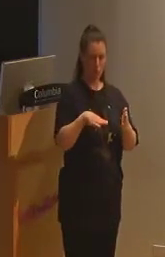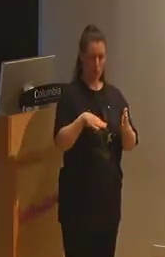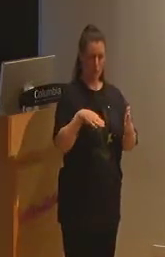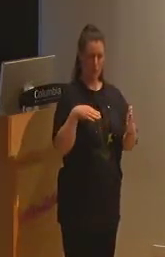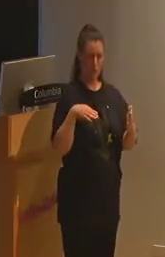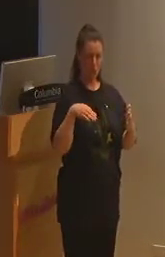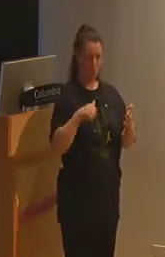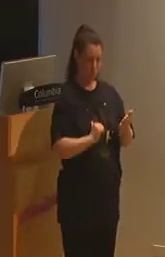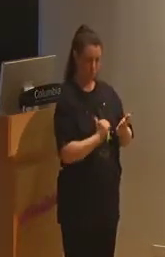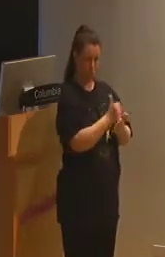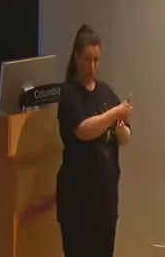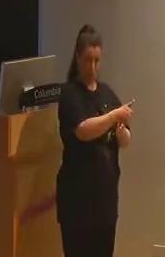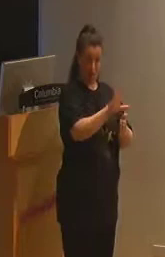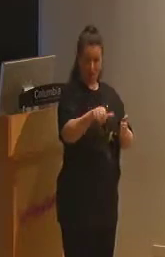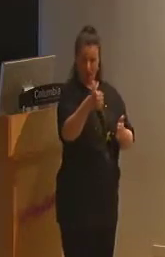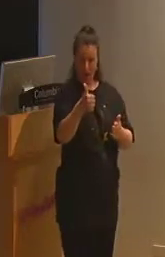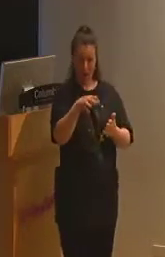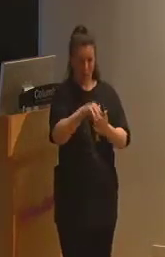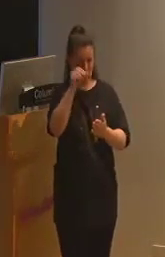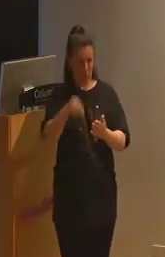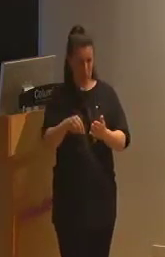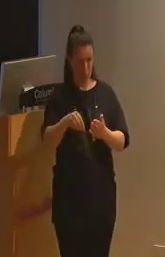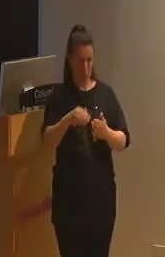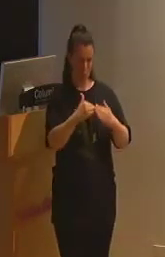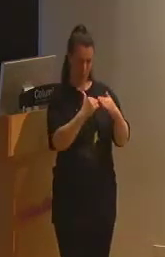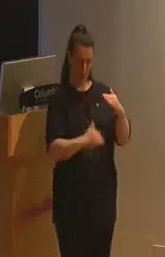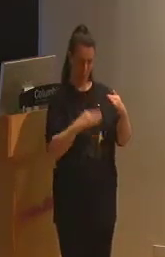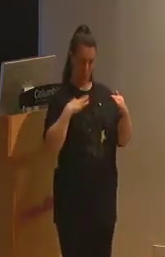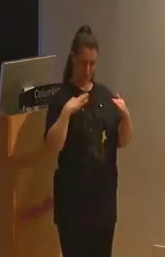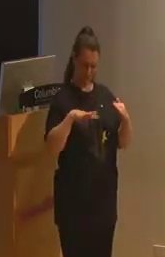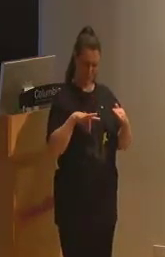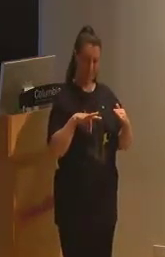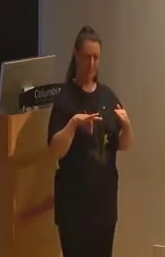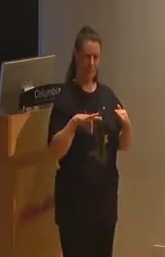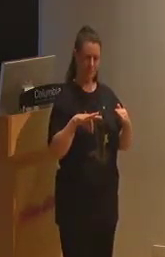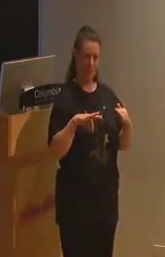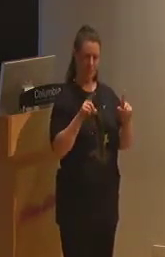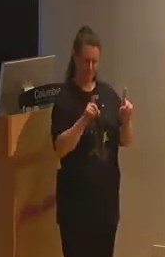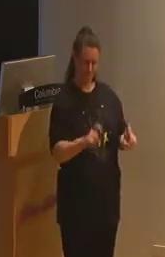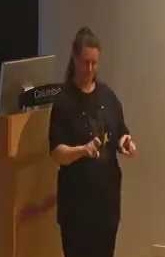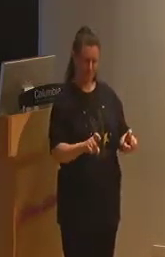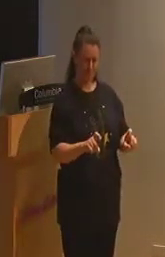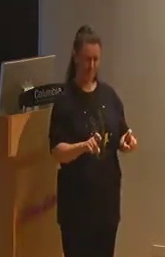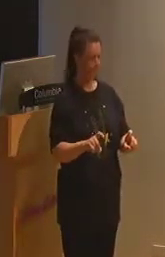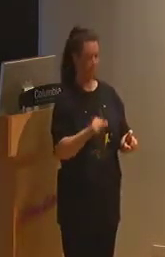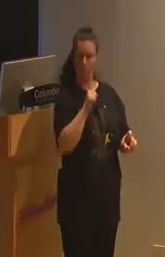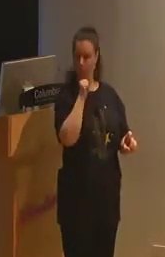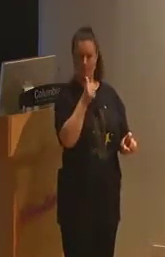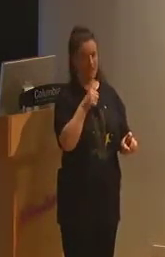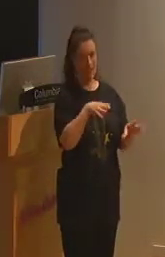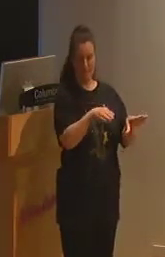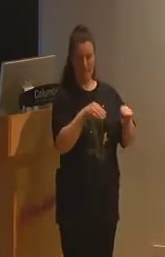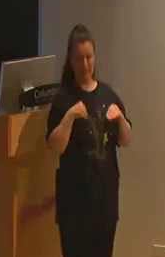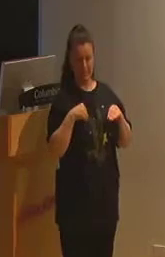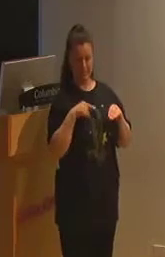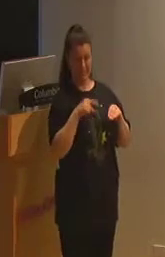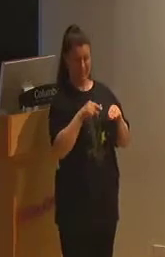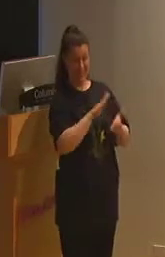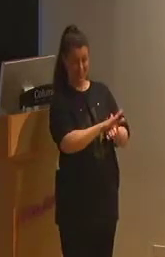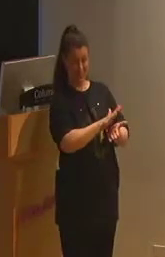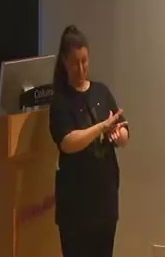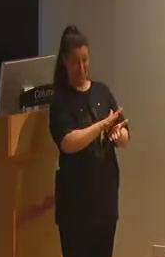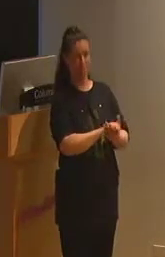a disproportionate share of scarce resources, including teacher attention, will be unwelcome. So in the